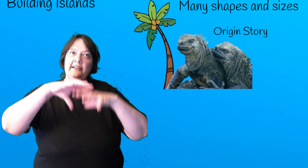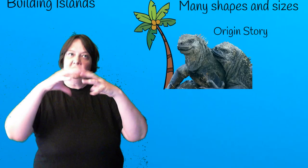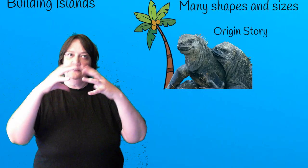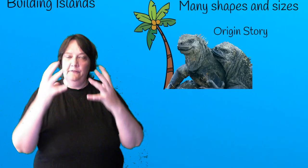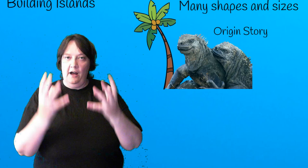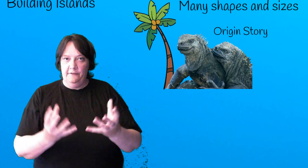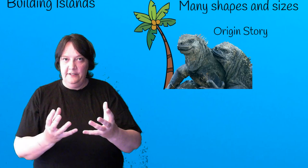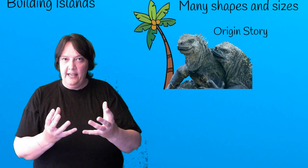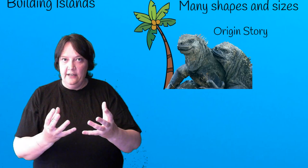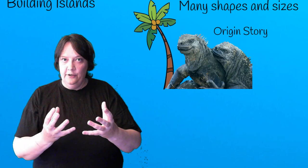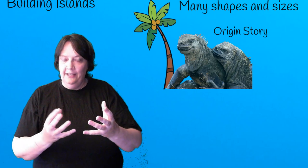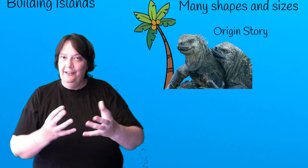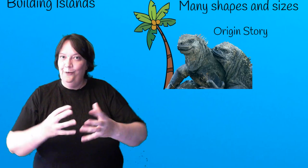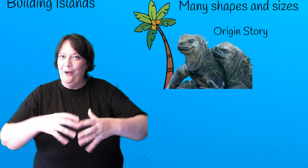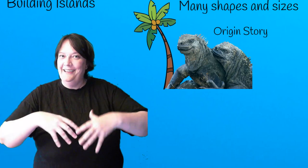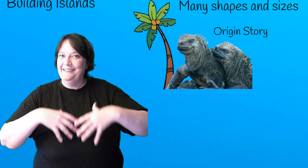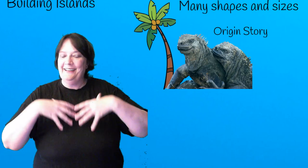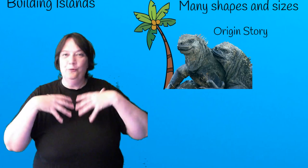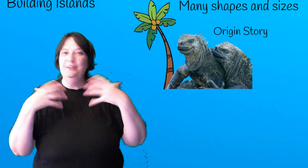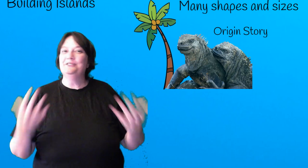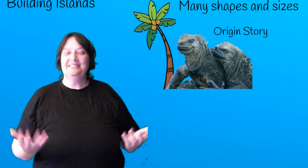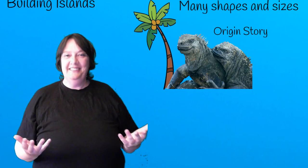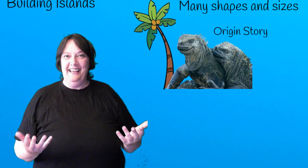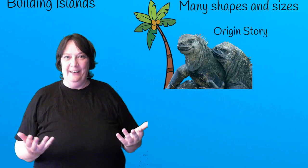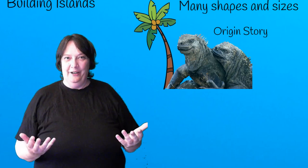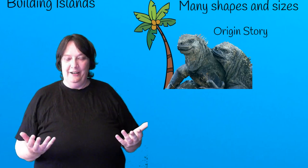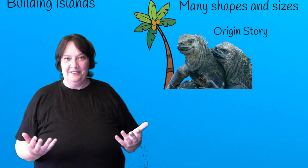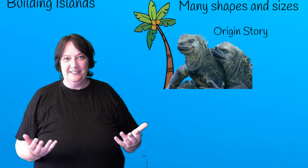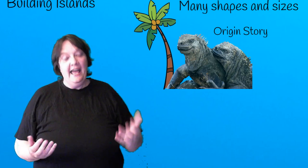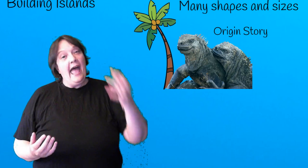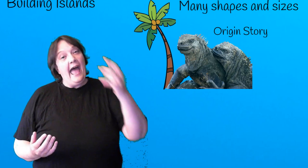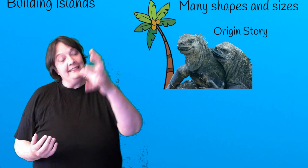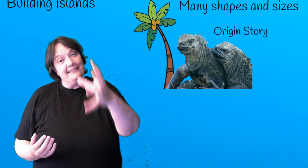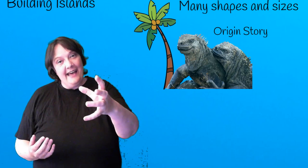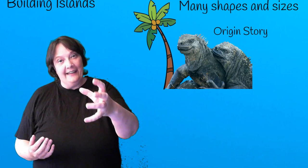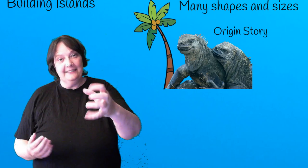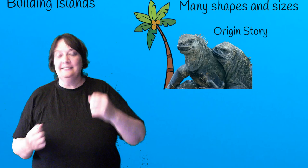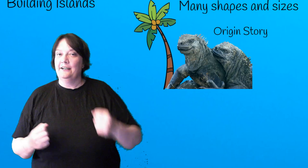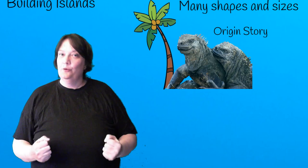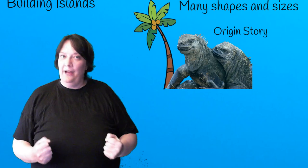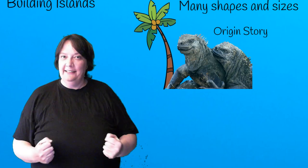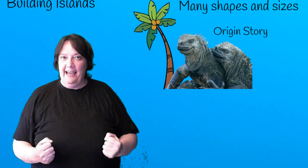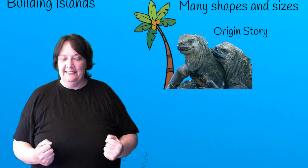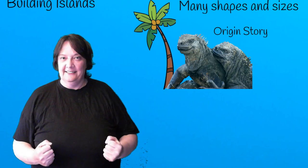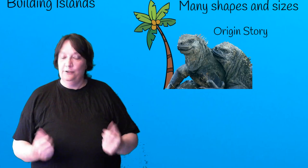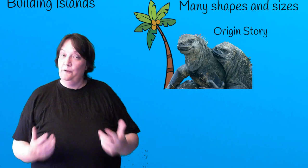survive there in a way that we don't see anywhere else. And that is a great asset to a